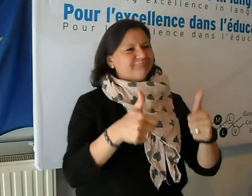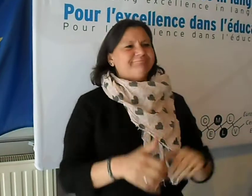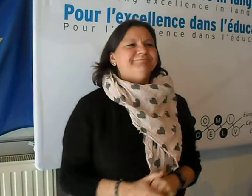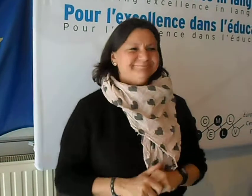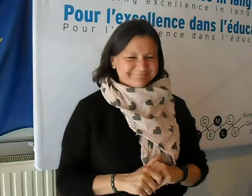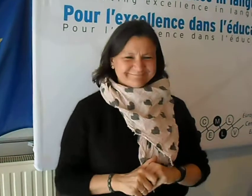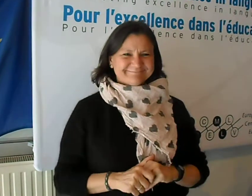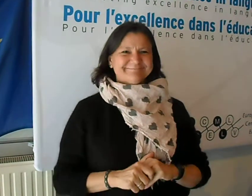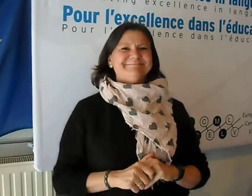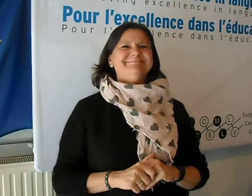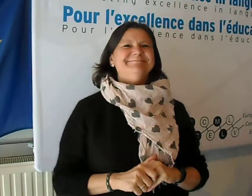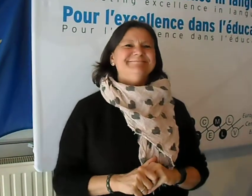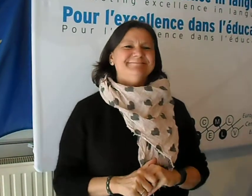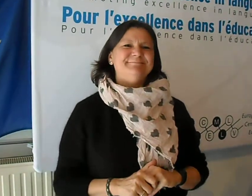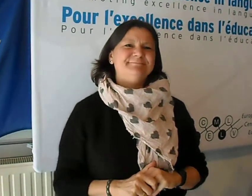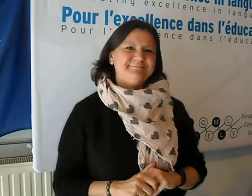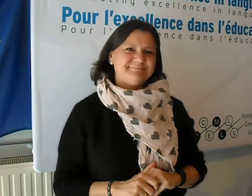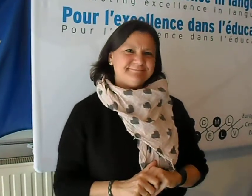this. And thank you CML for organizing this.